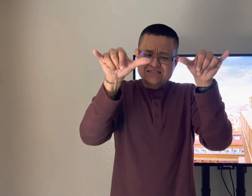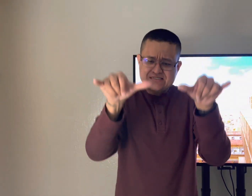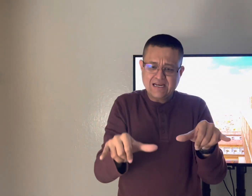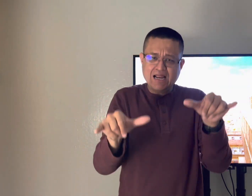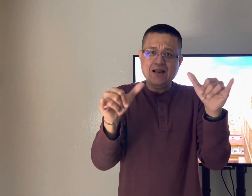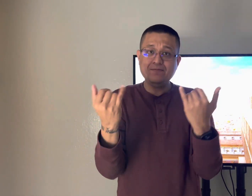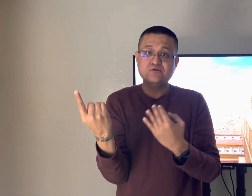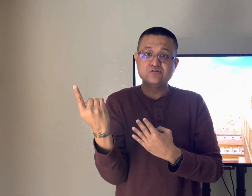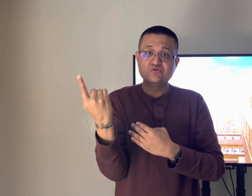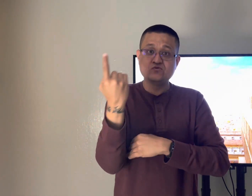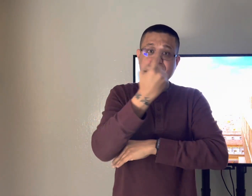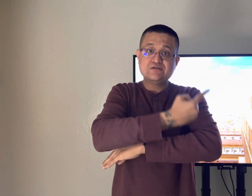today